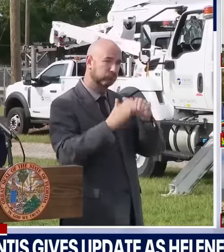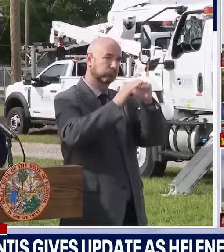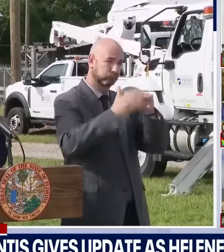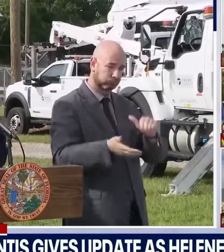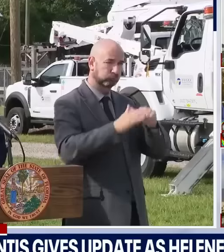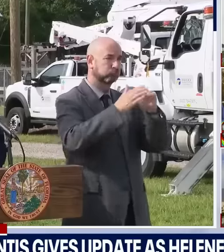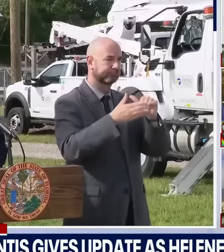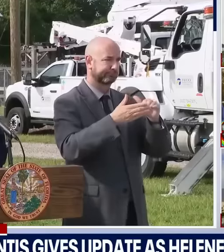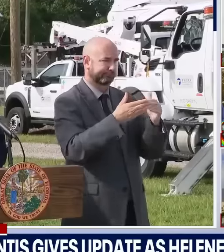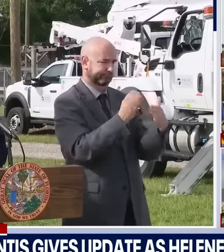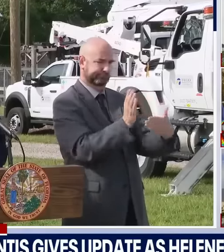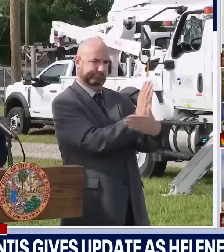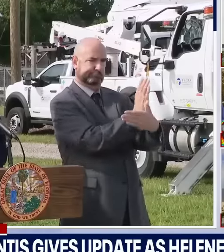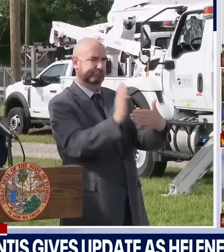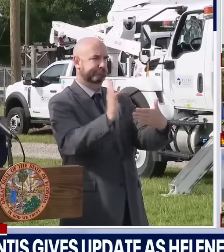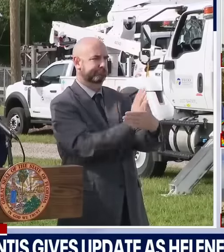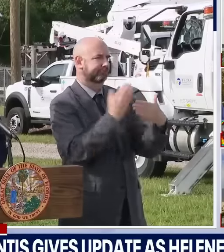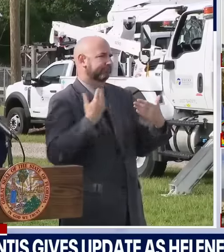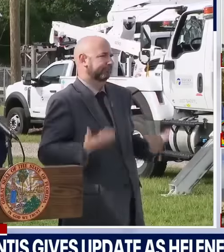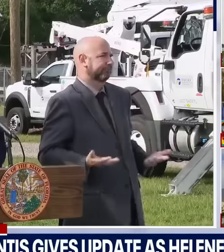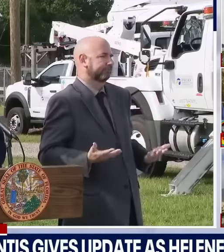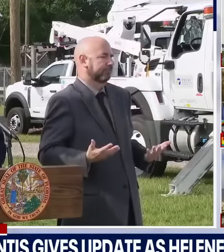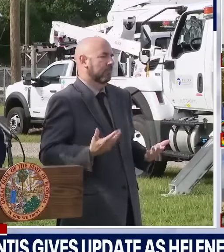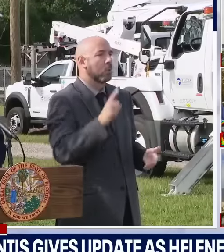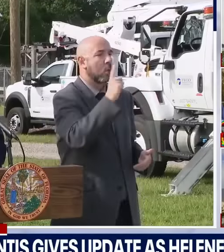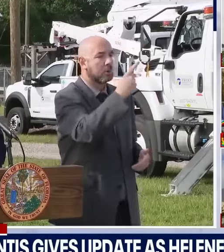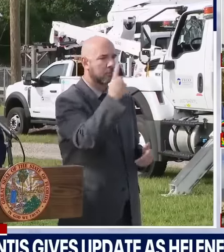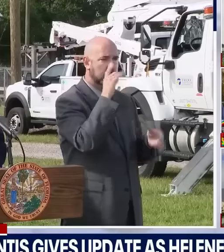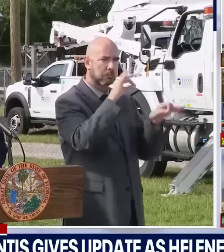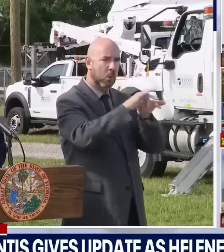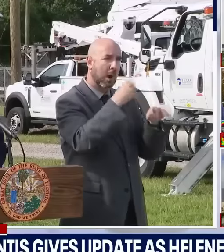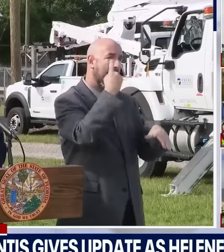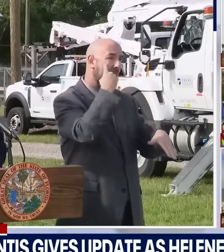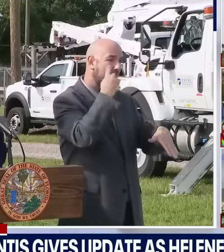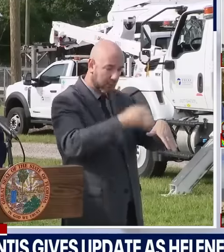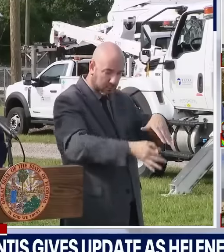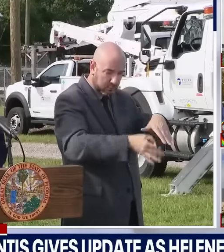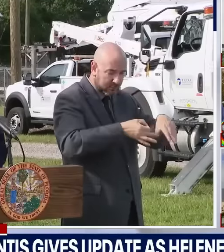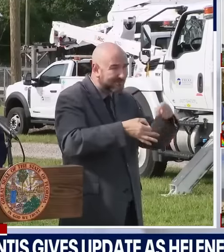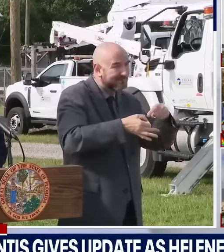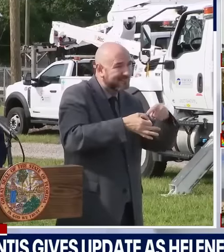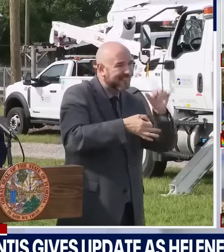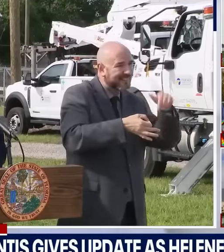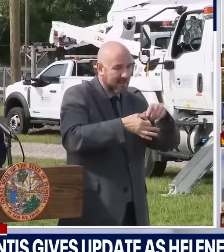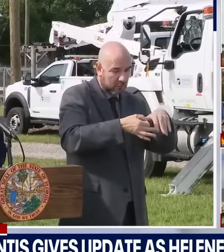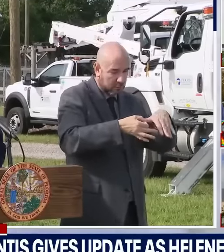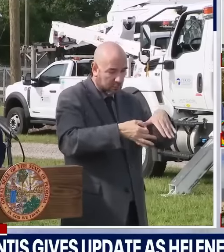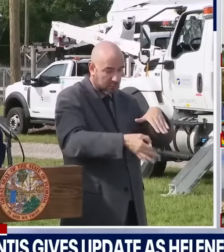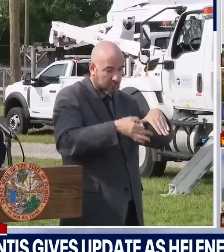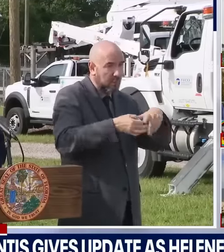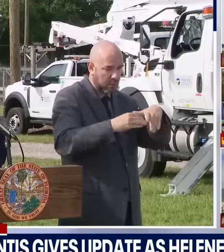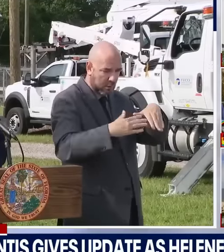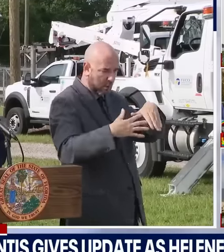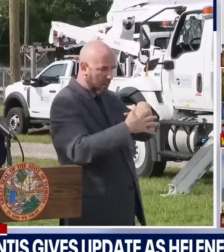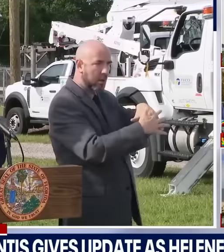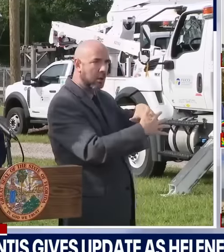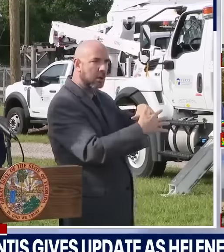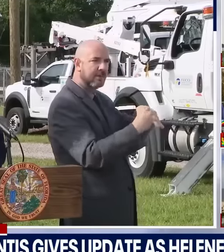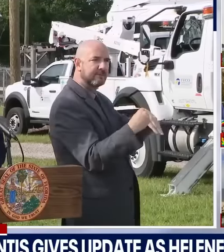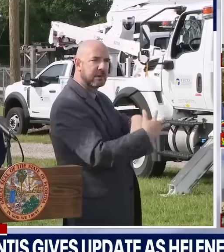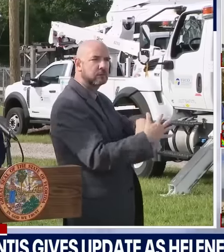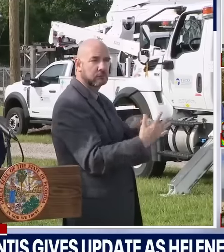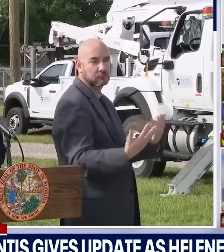impacts far beyond the eye of the storm. That's just a fact. So we've been, I think, very thorough about putting out the